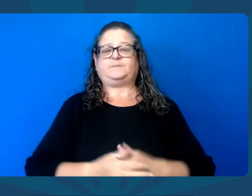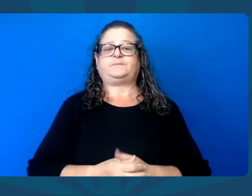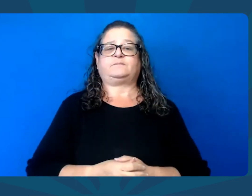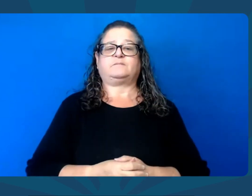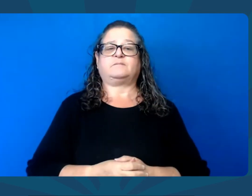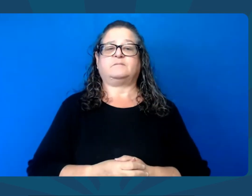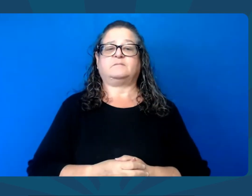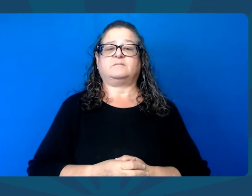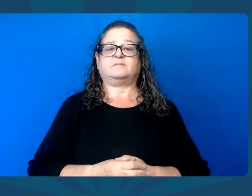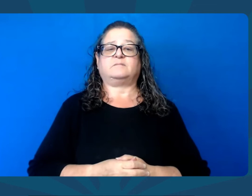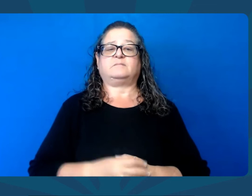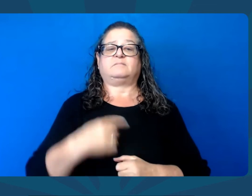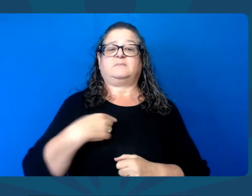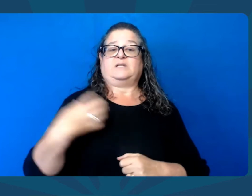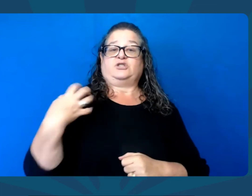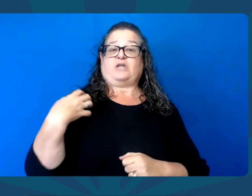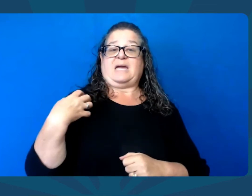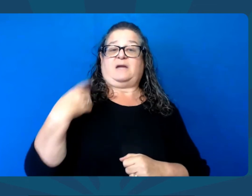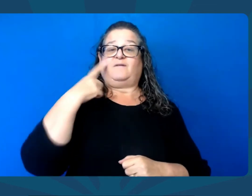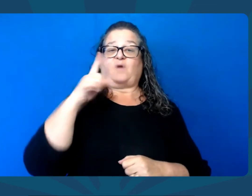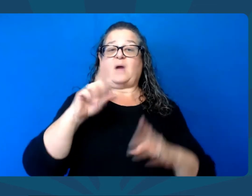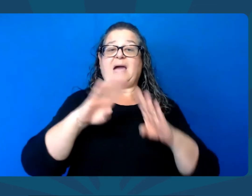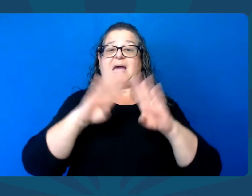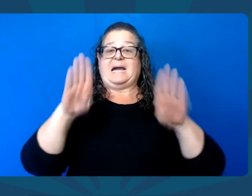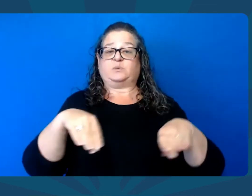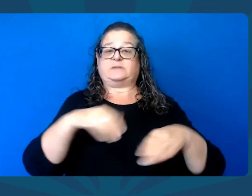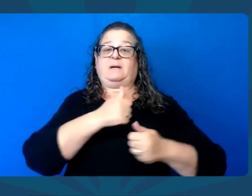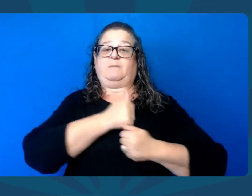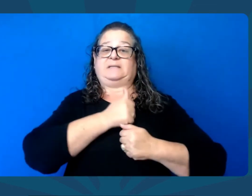Expanded school choice options for our kids, and more.